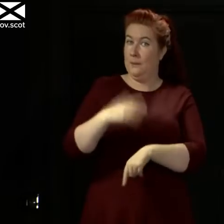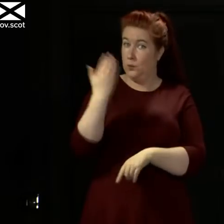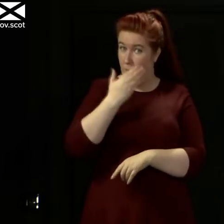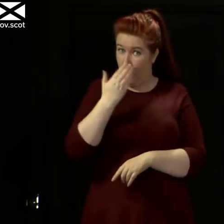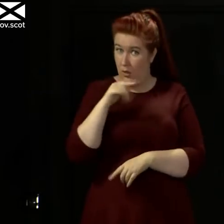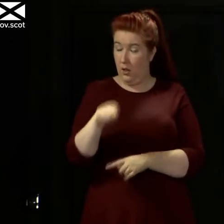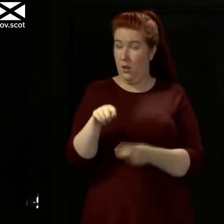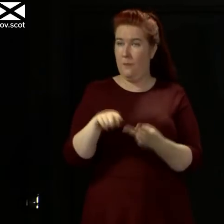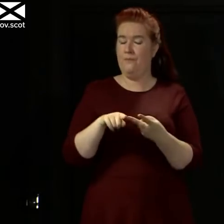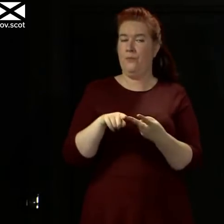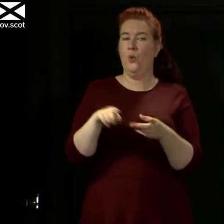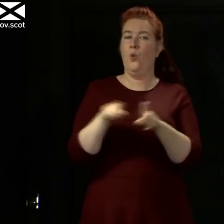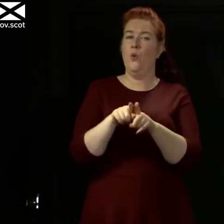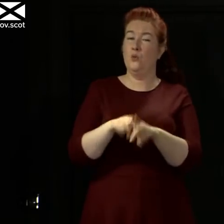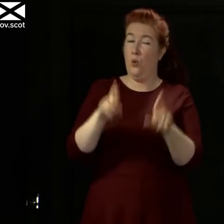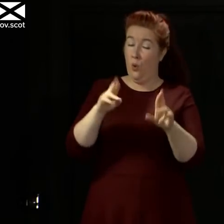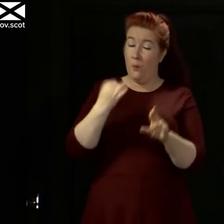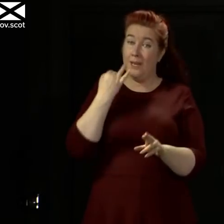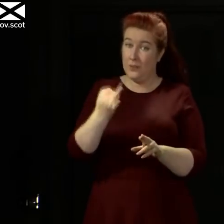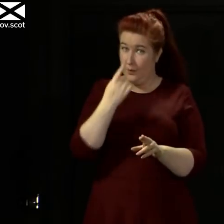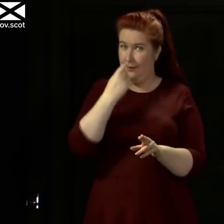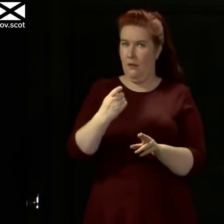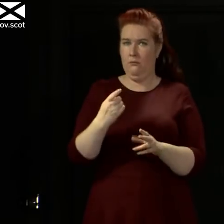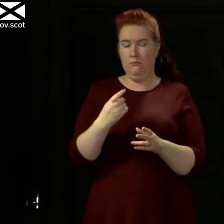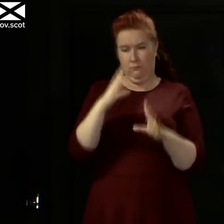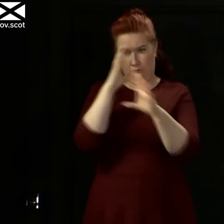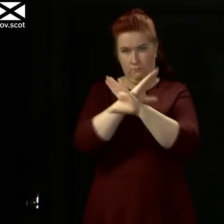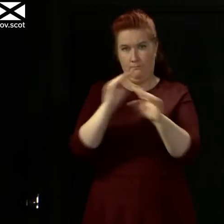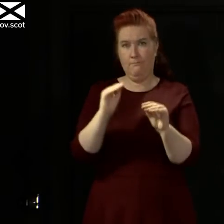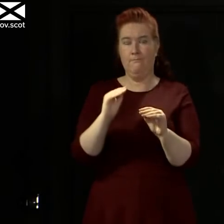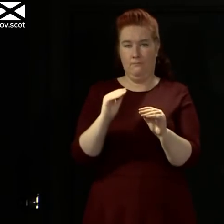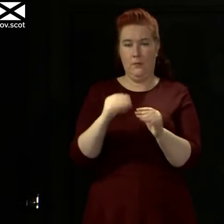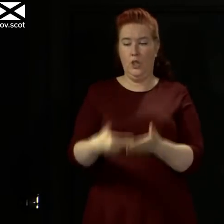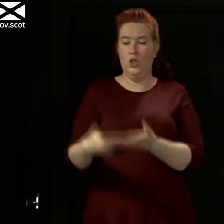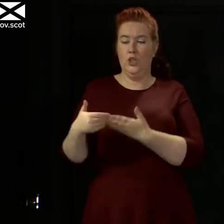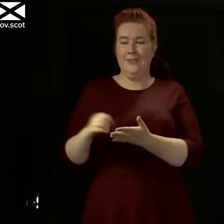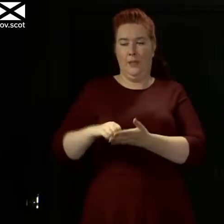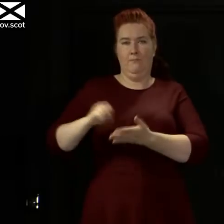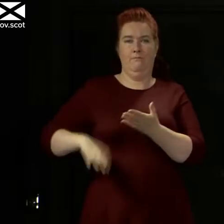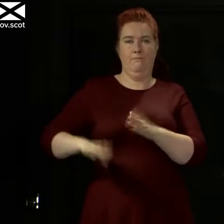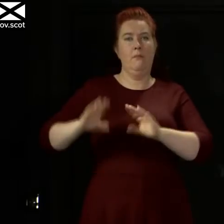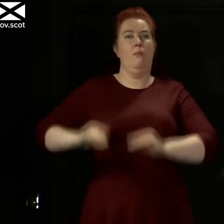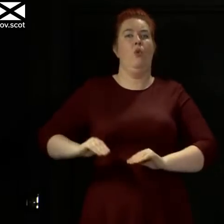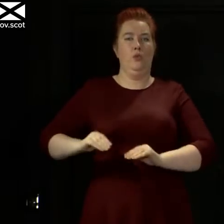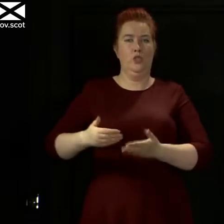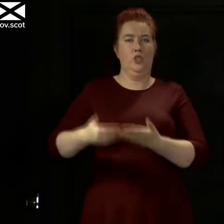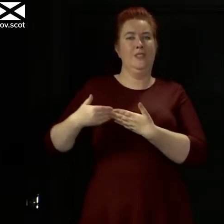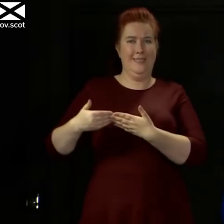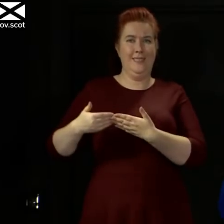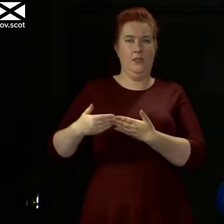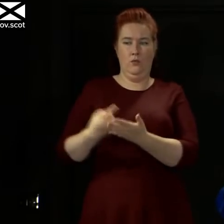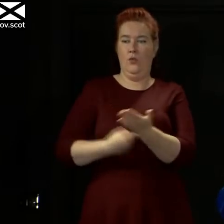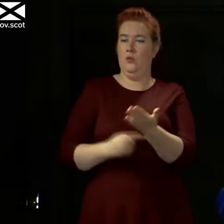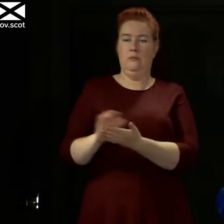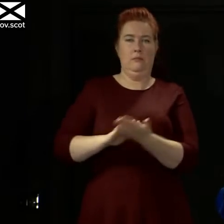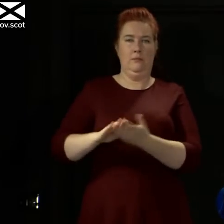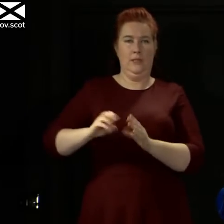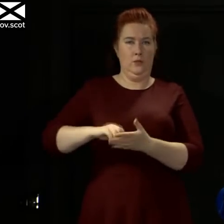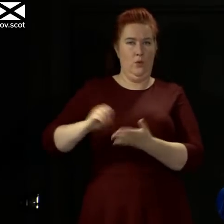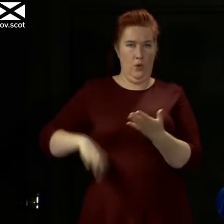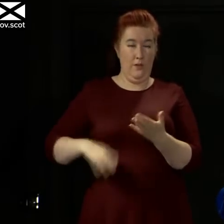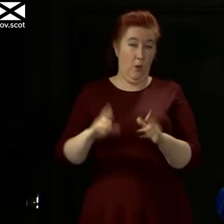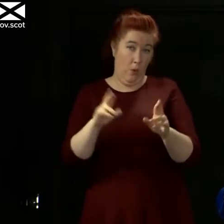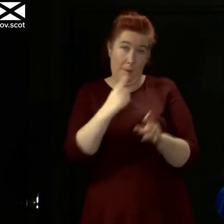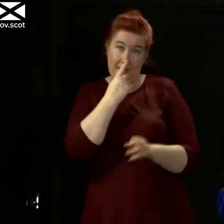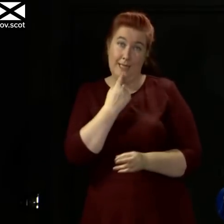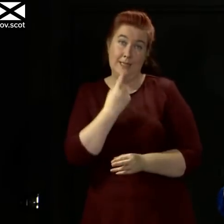I also hope that we can confirm the pause in shielding. And obviously that has an implication for the further period